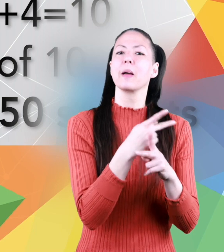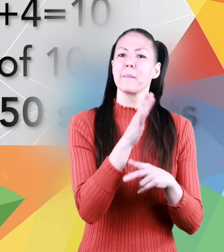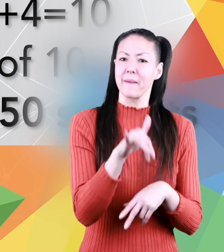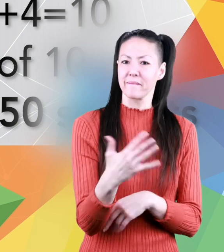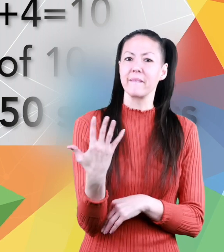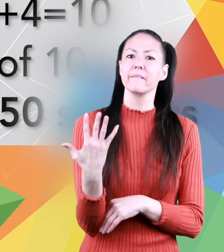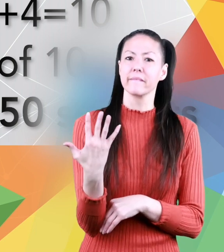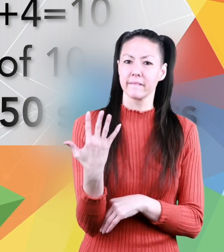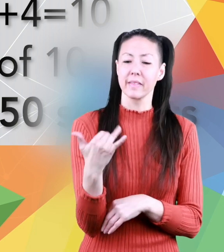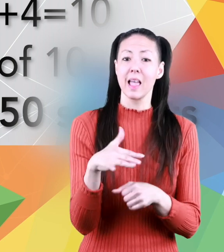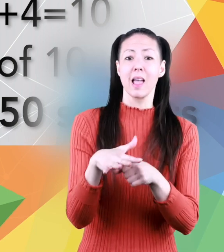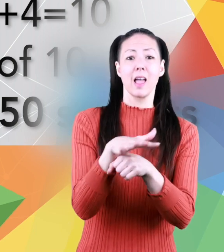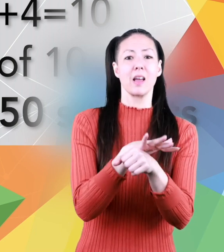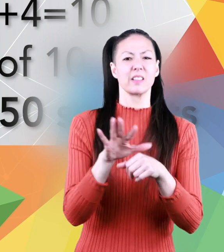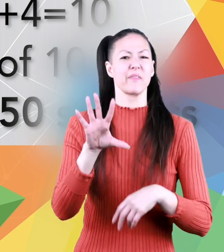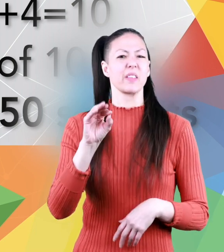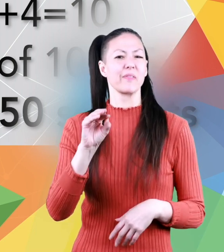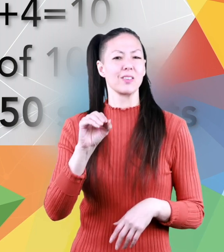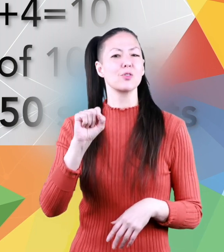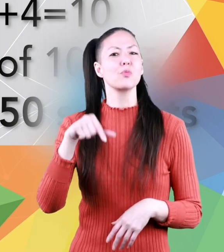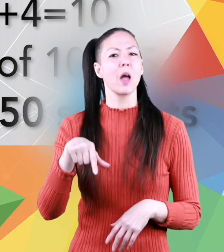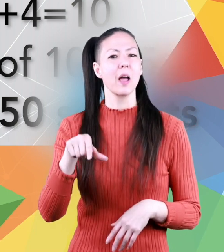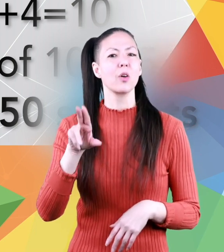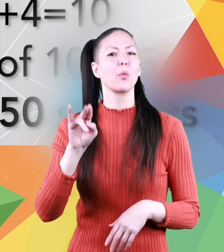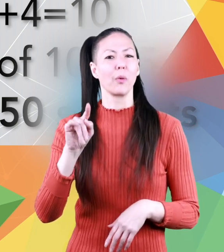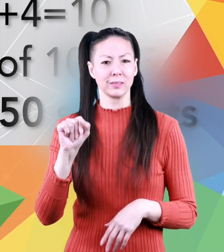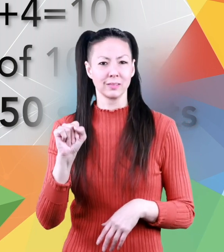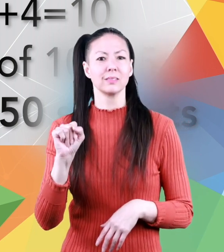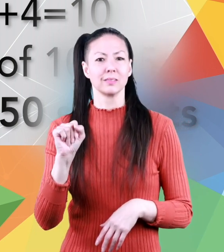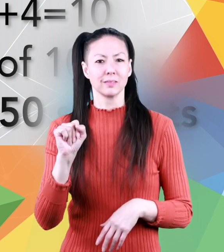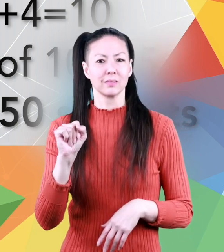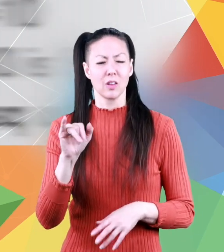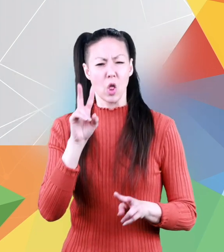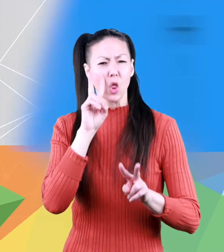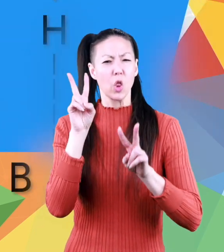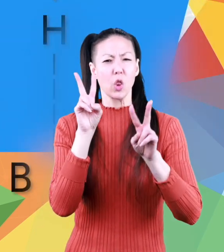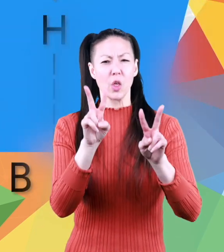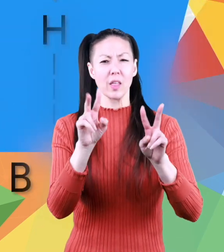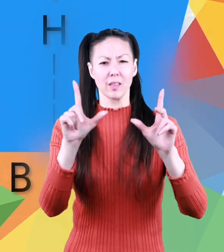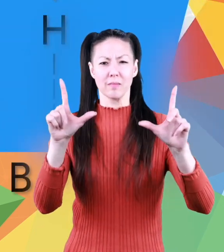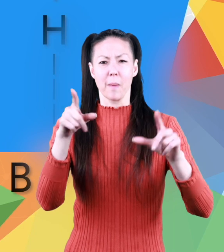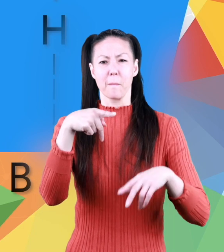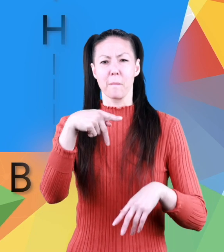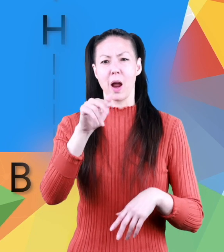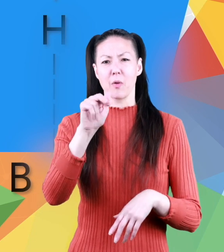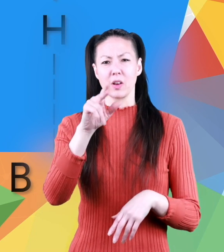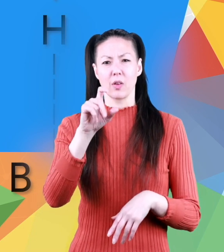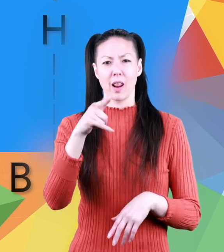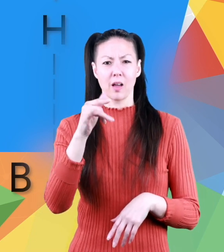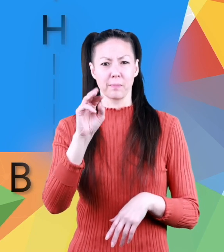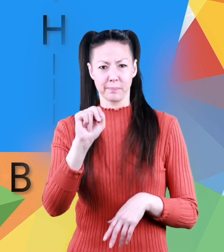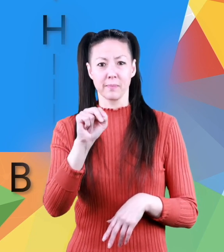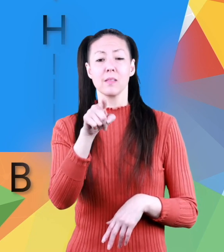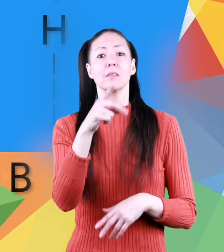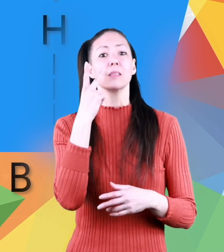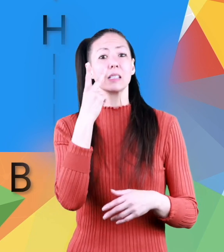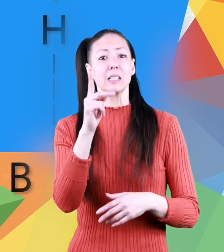five the area is 50 square units take a look at this parallelogram looks like a tilted